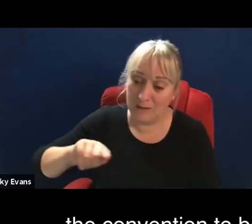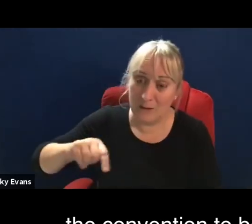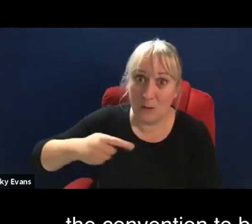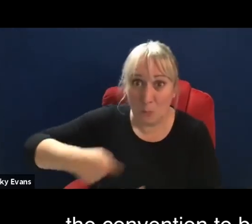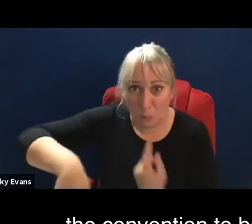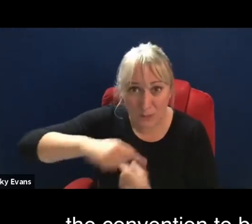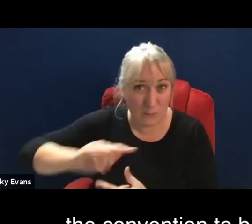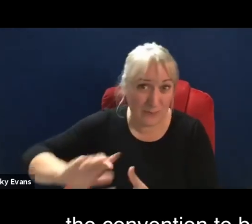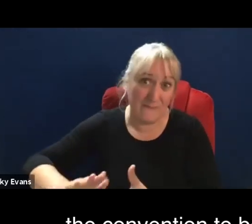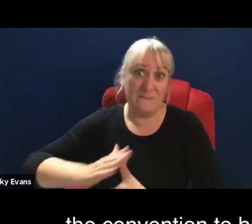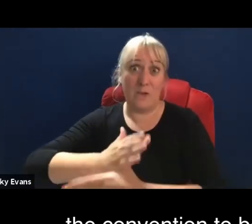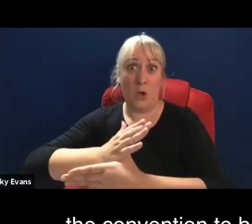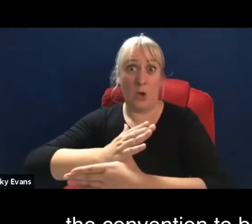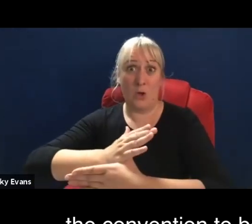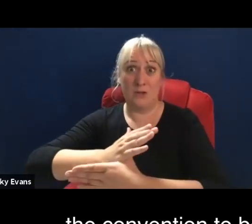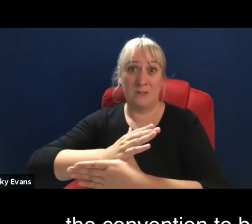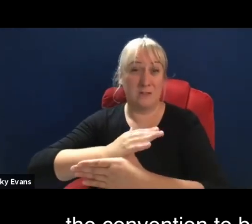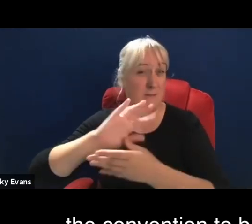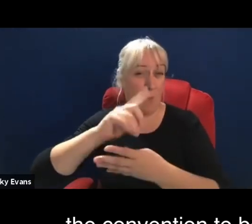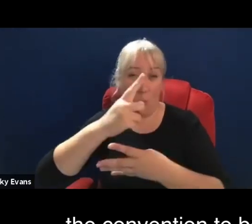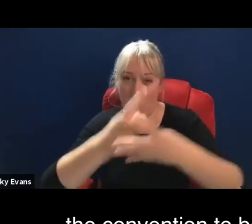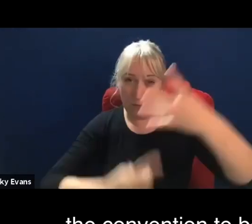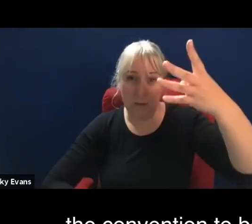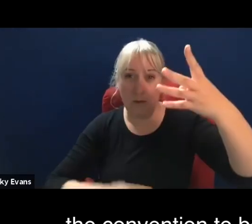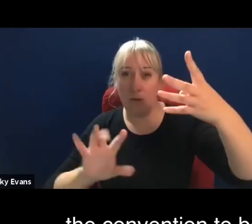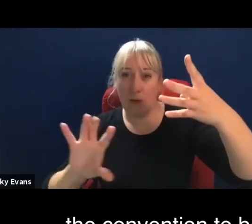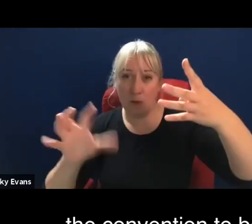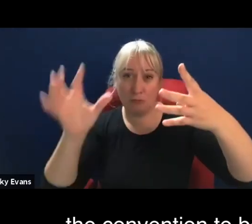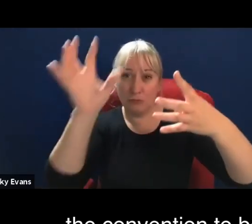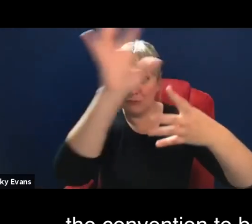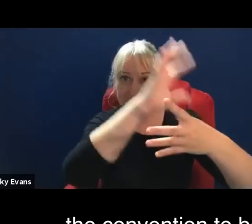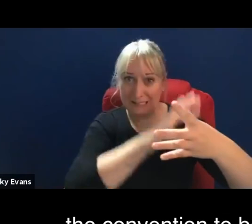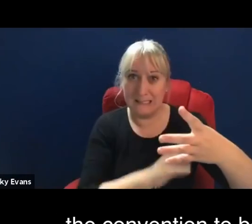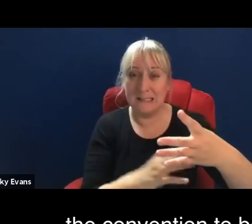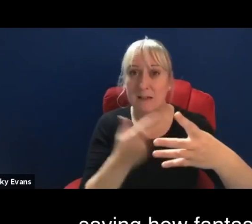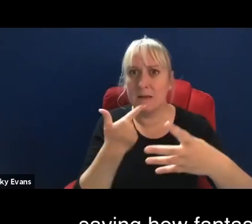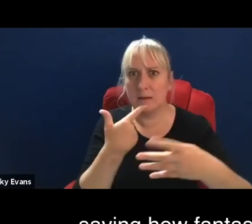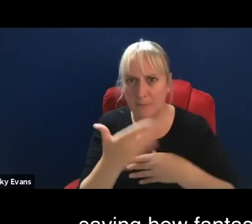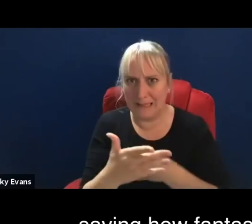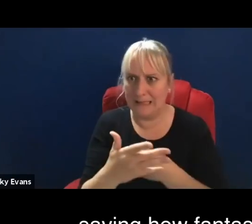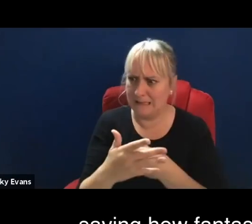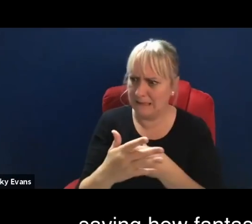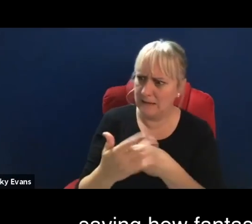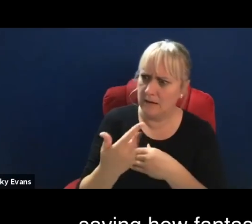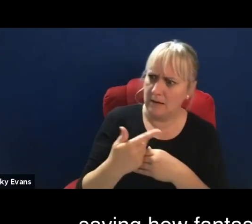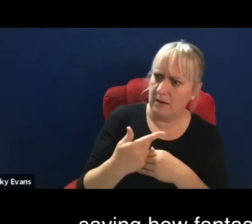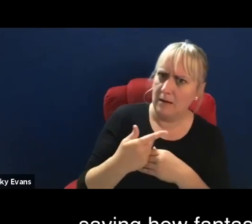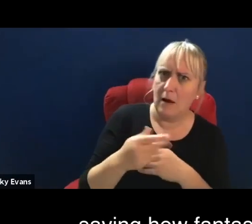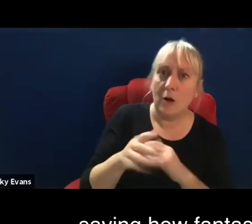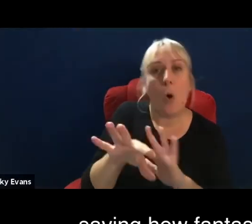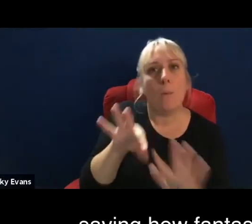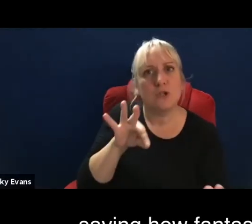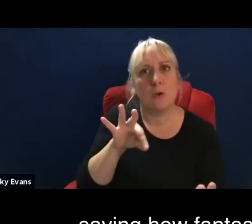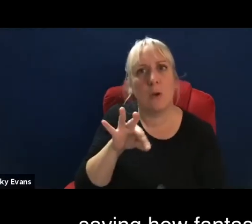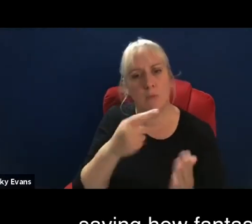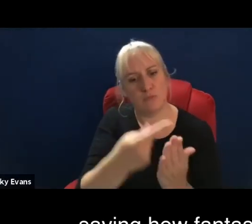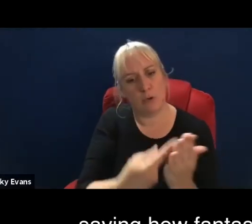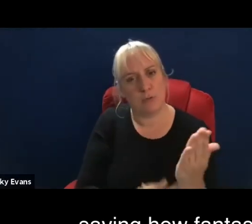Convention to be subjected to an optional protocol inquiry, despite the government saying